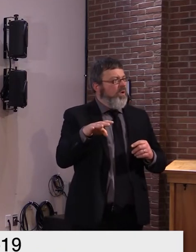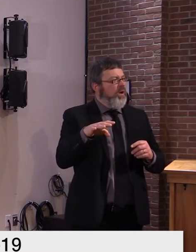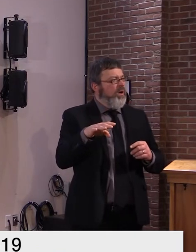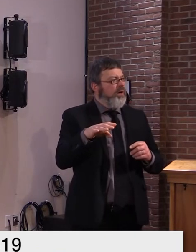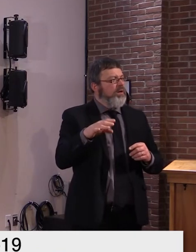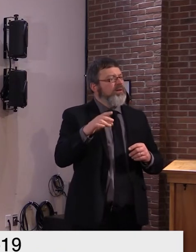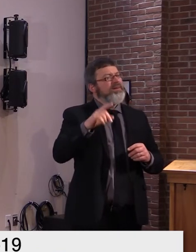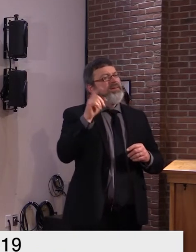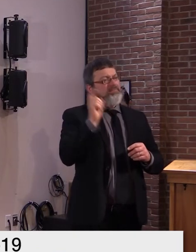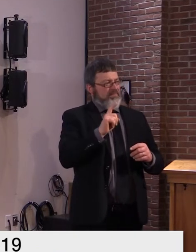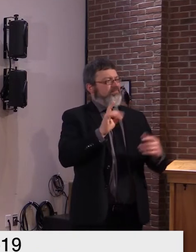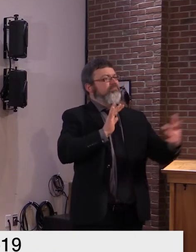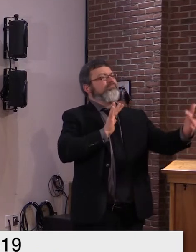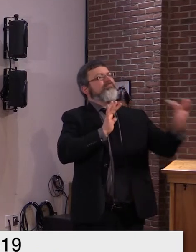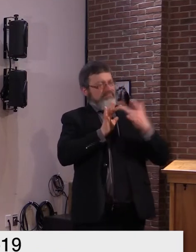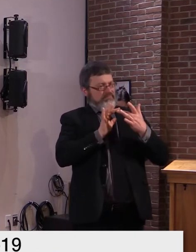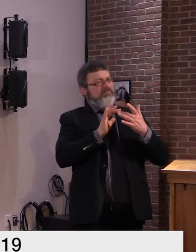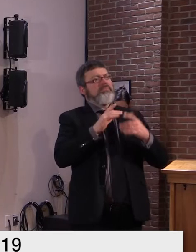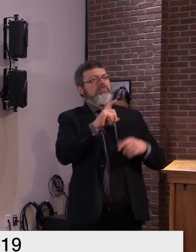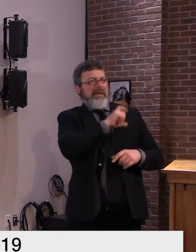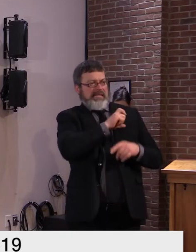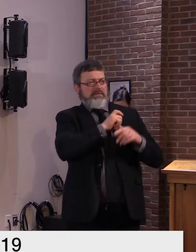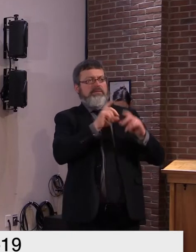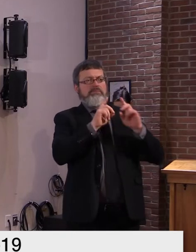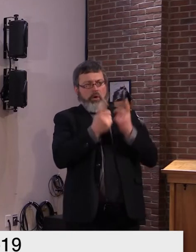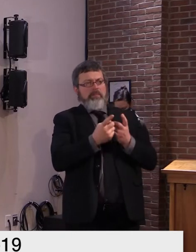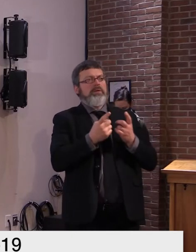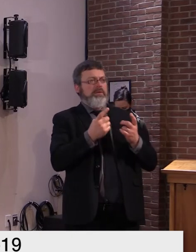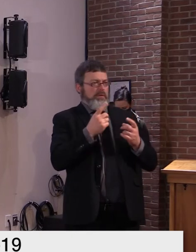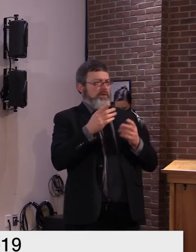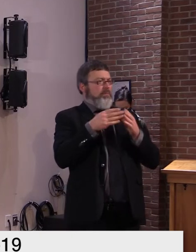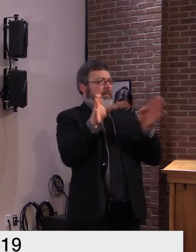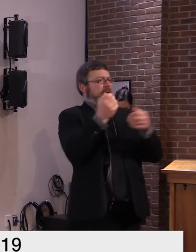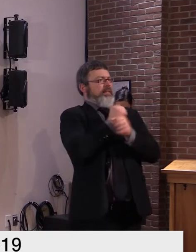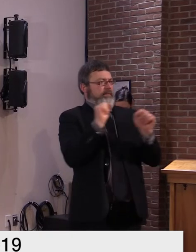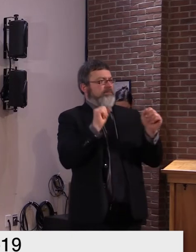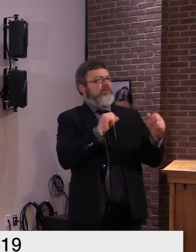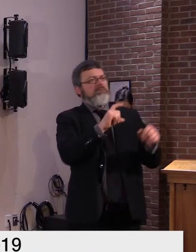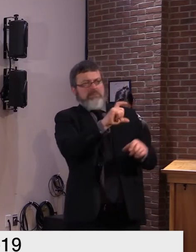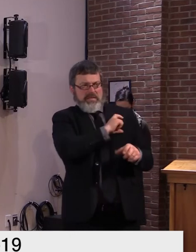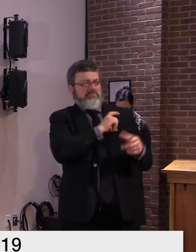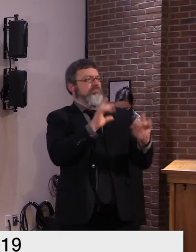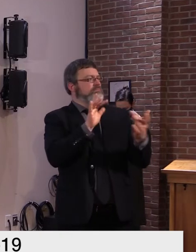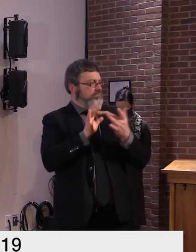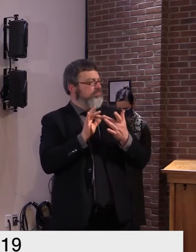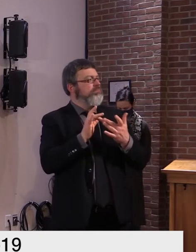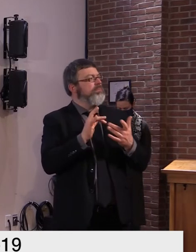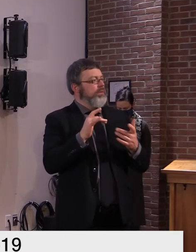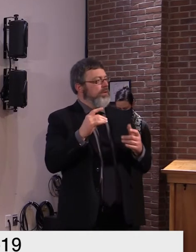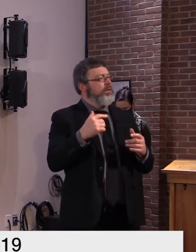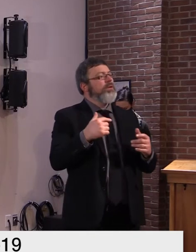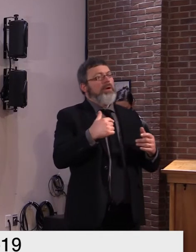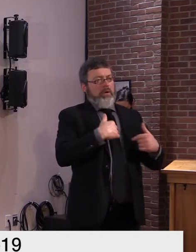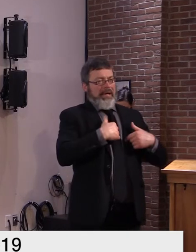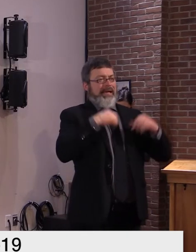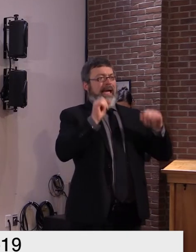would help us to um refine the educational posture that has worked quite well so far